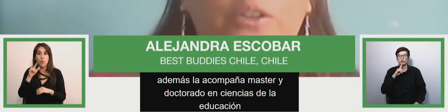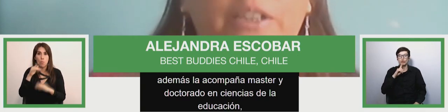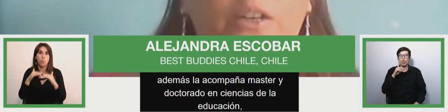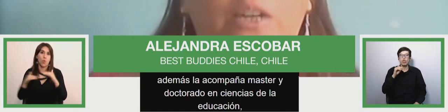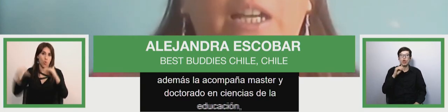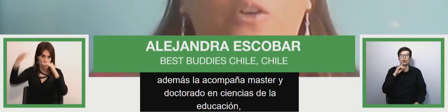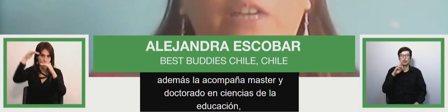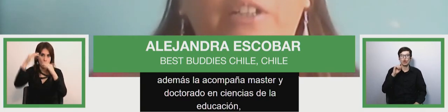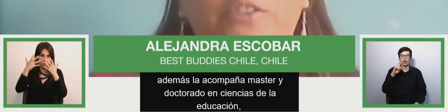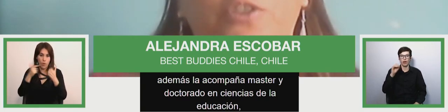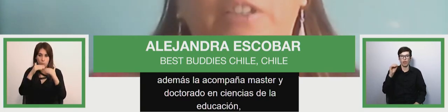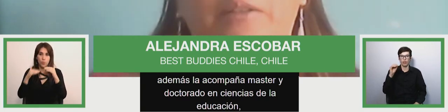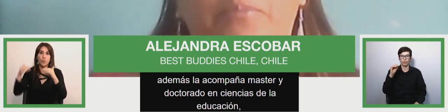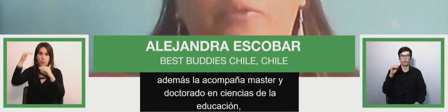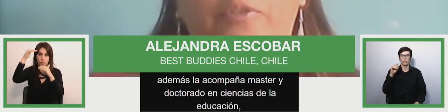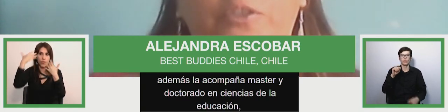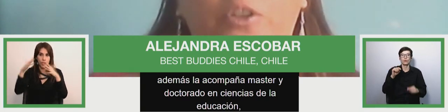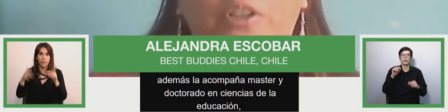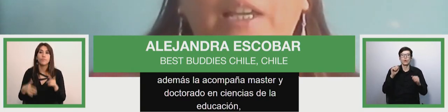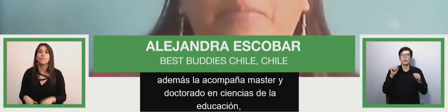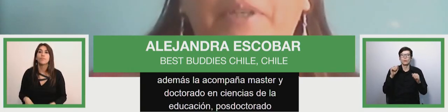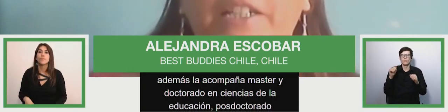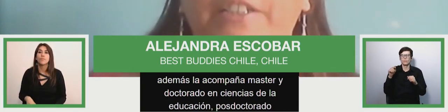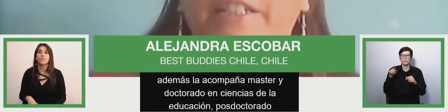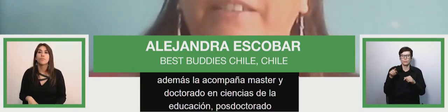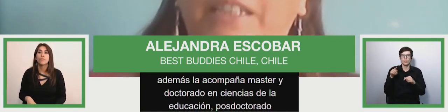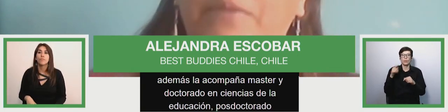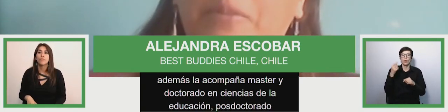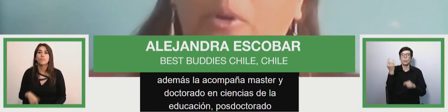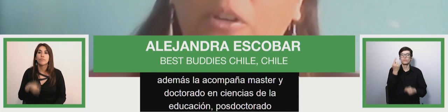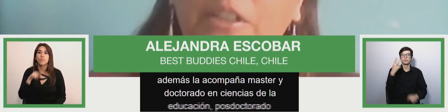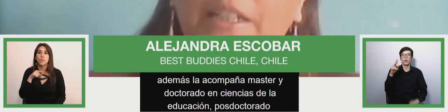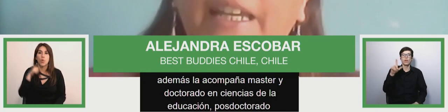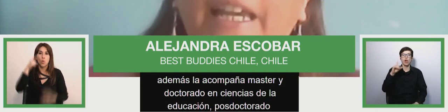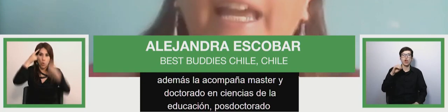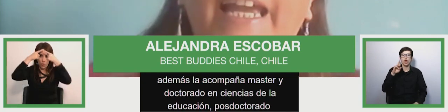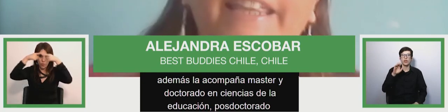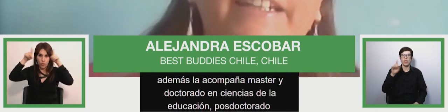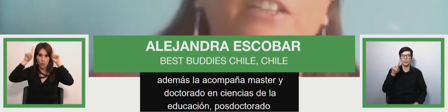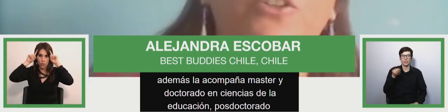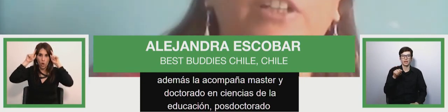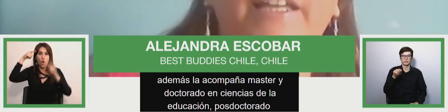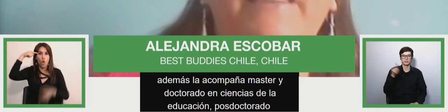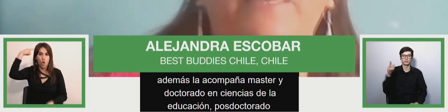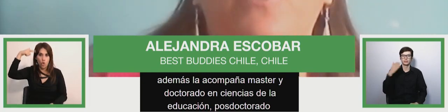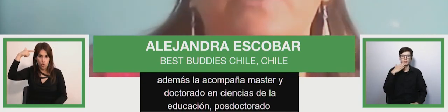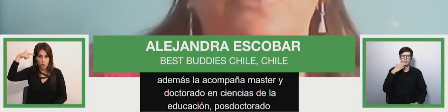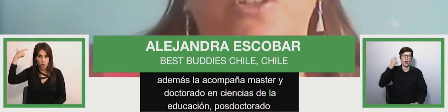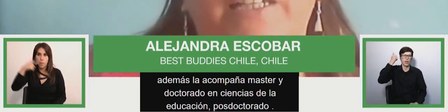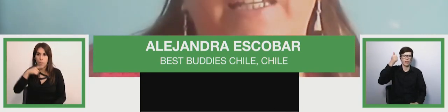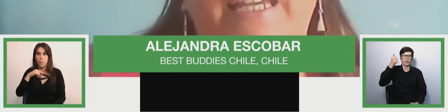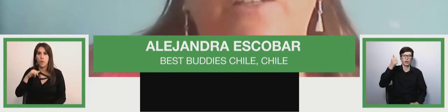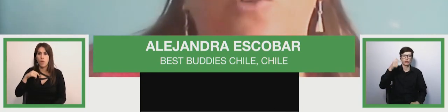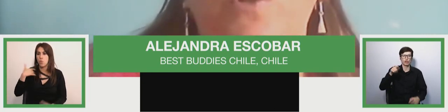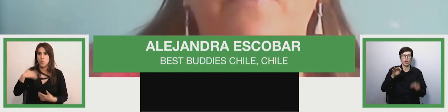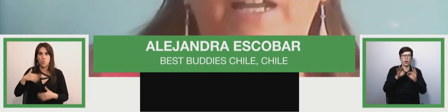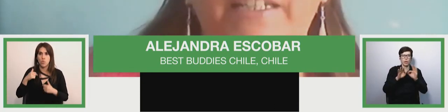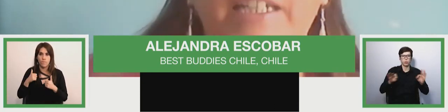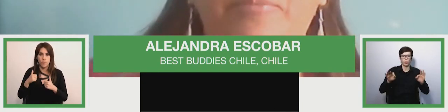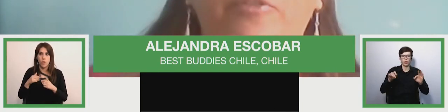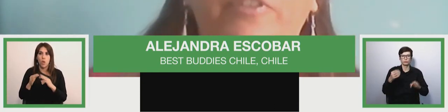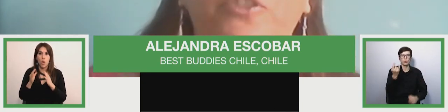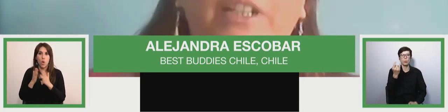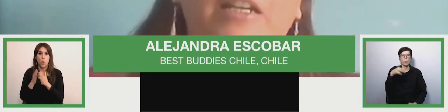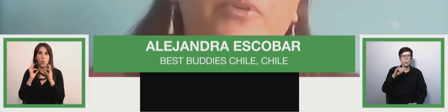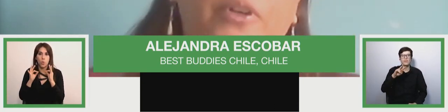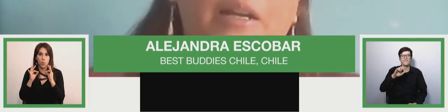hostess master's and doctorate in educational science at ufcc postdoctoral in the education